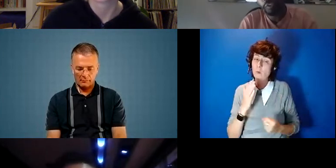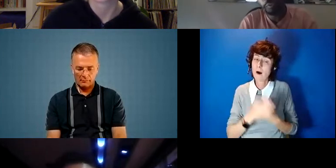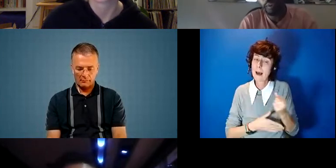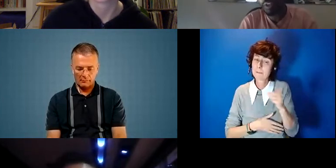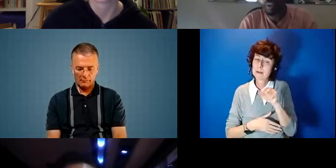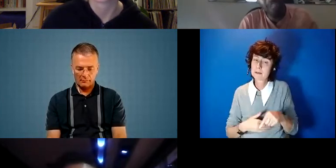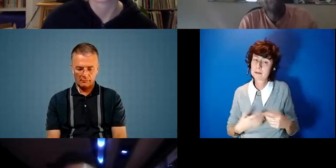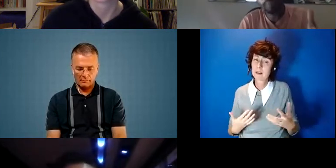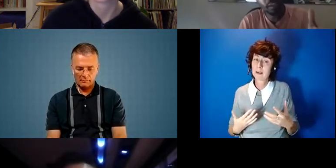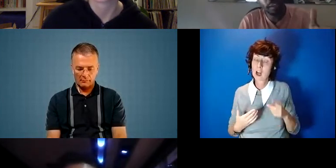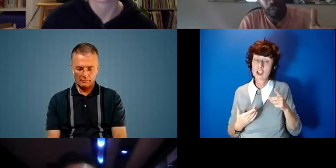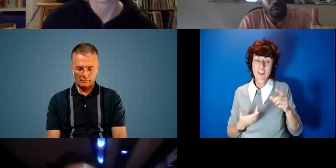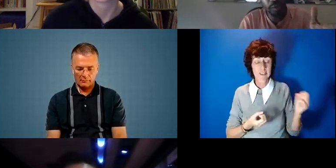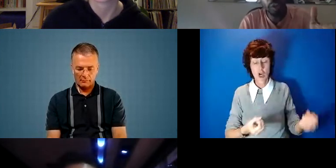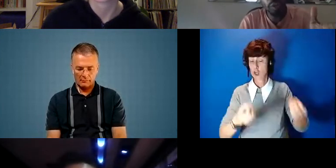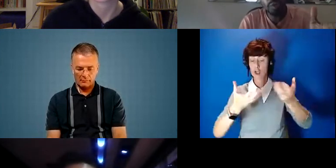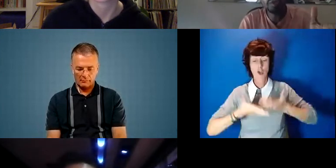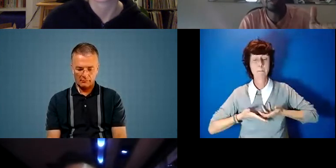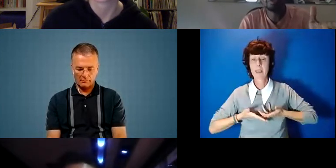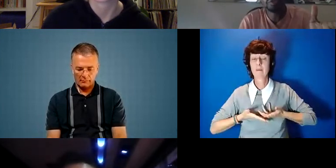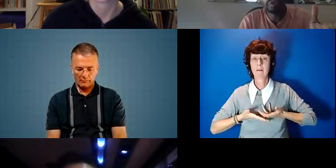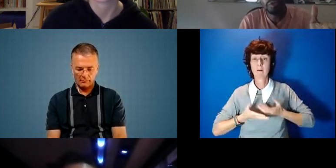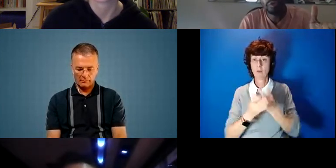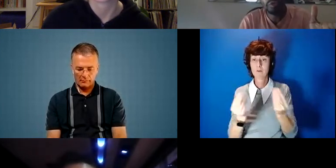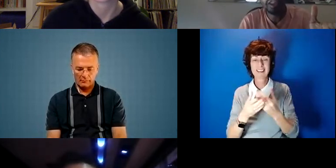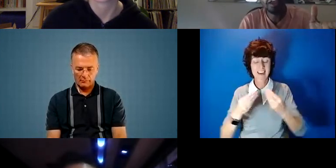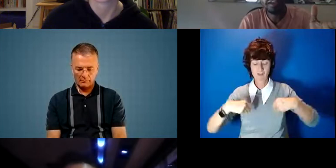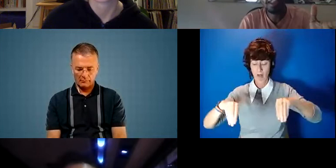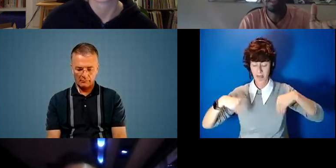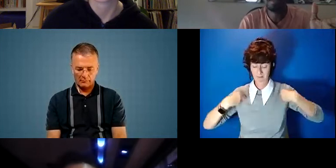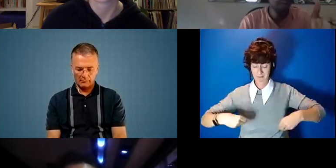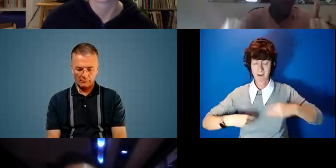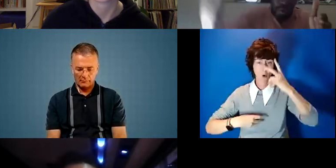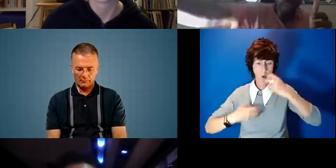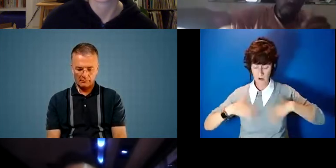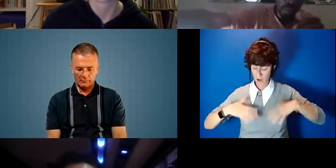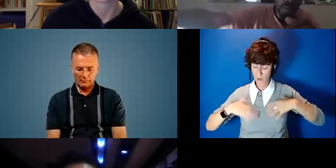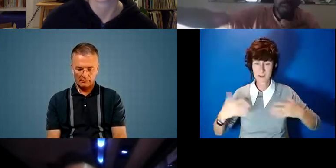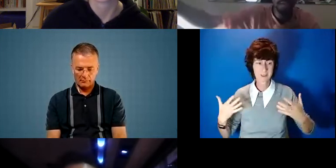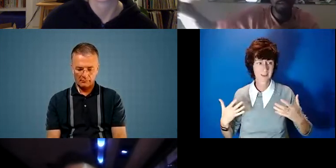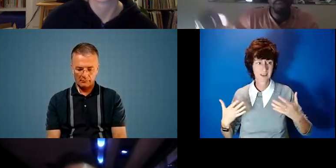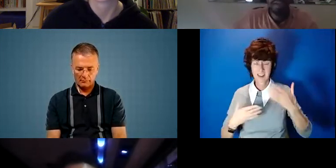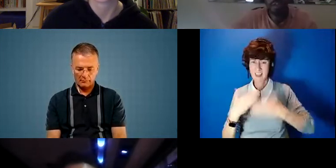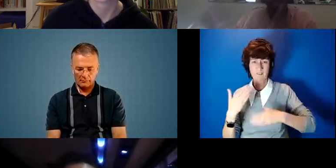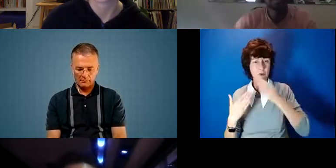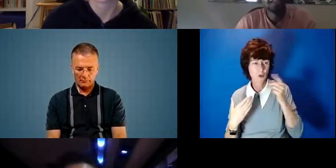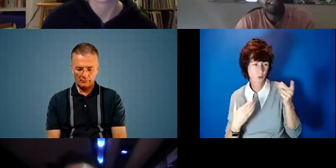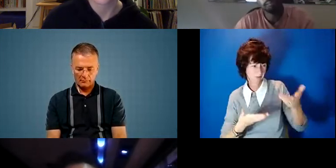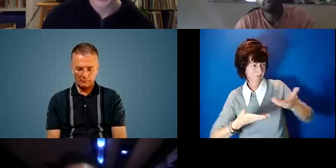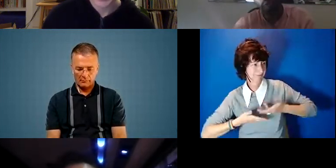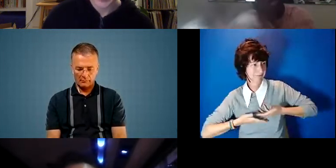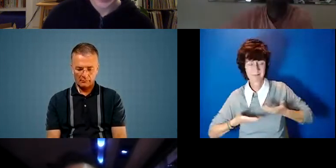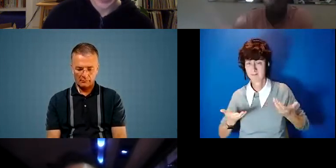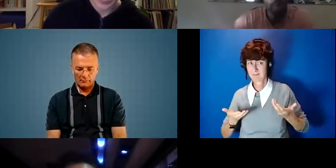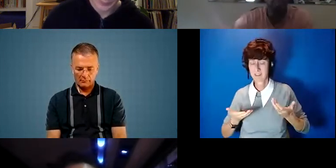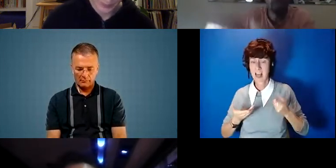of of materials that haven't been, you know, used to to to to their last days, only to step into the retail space and play